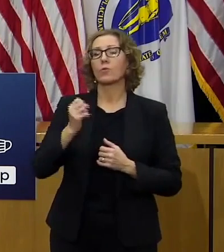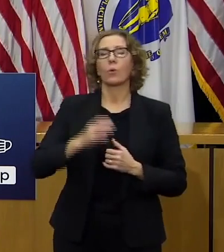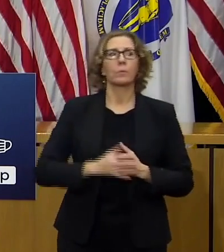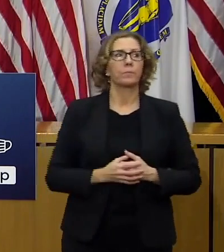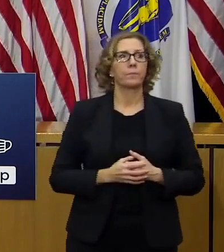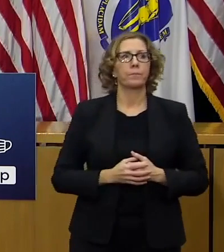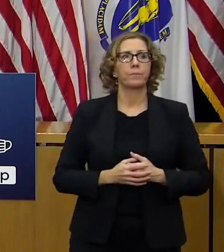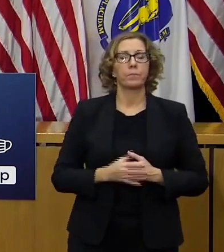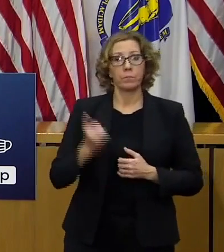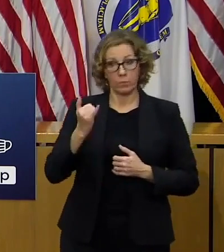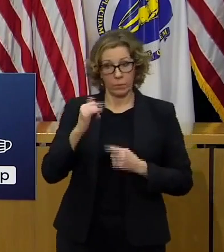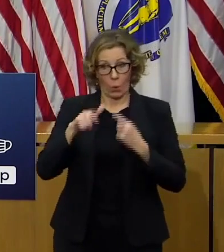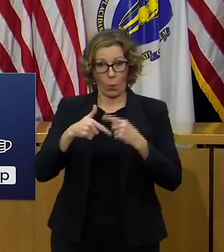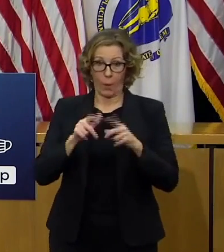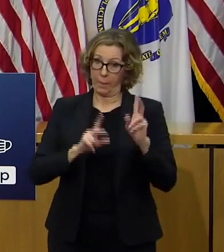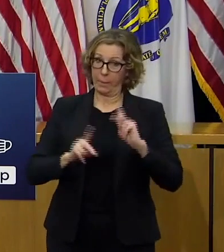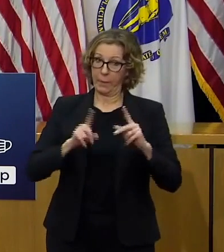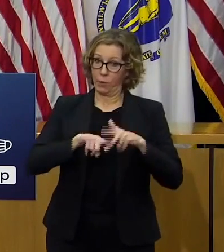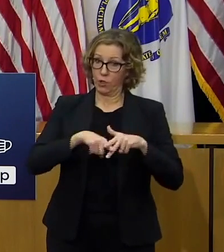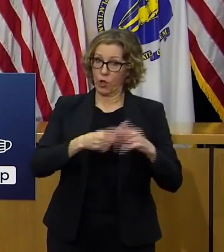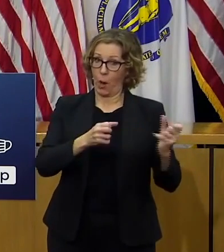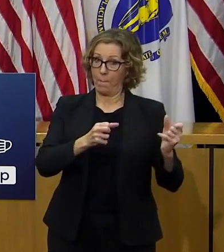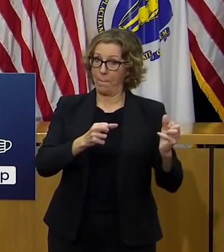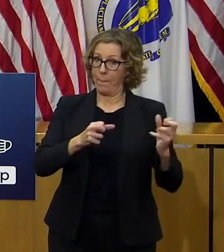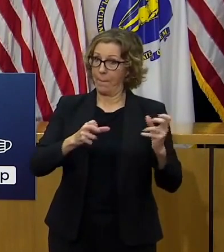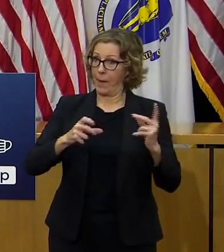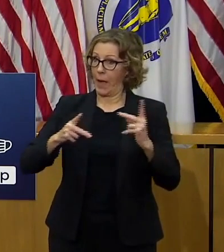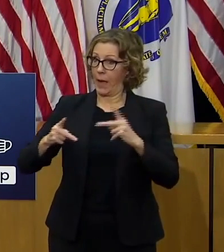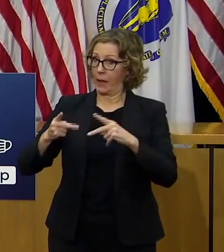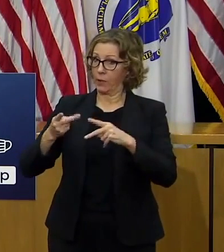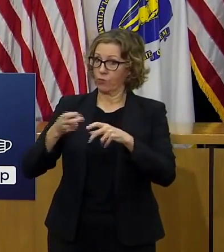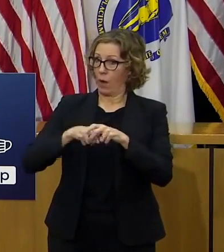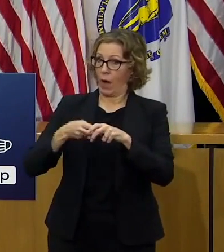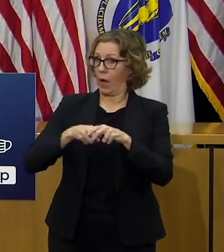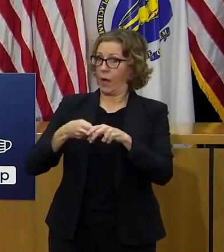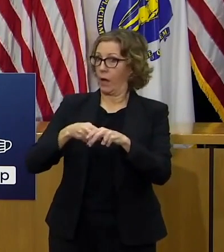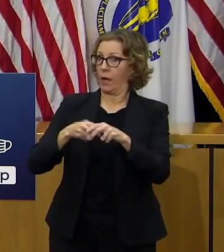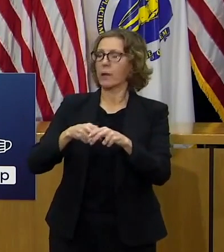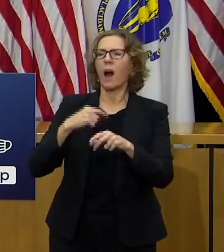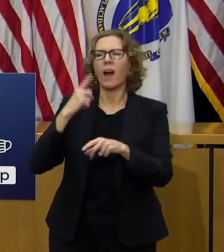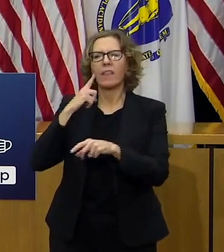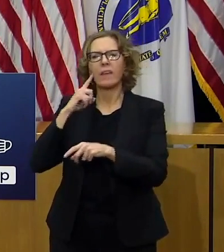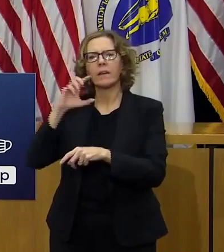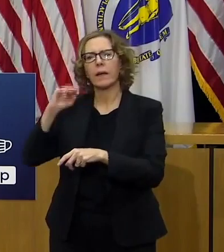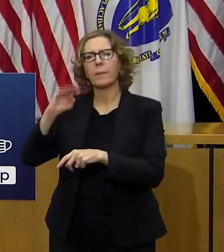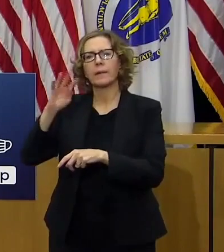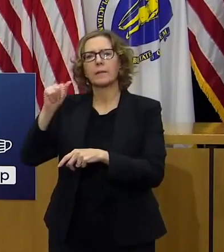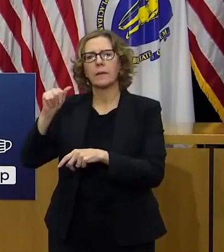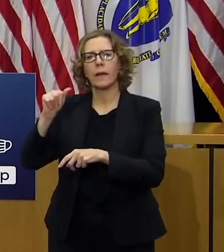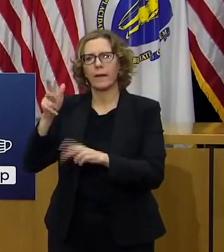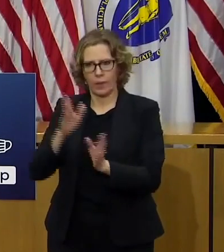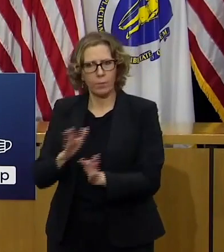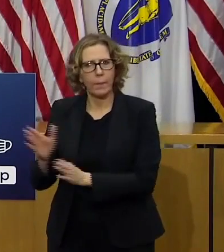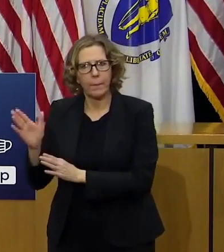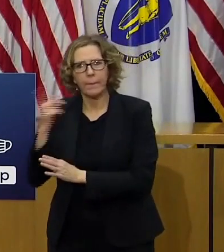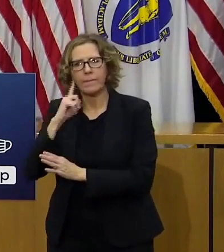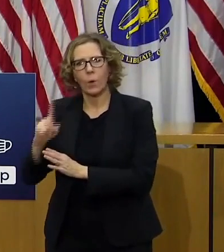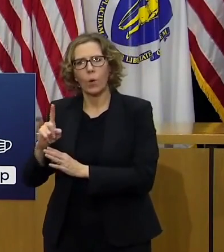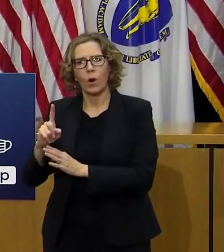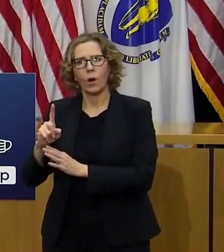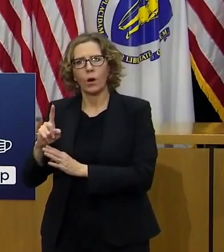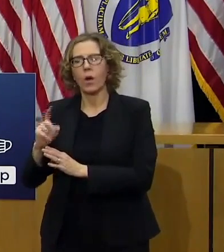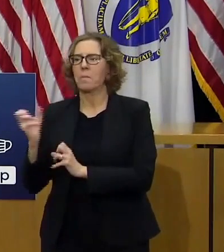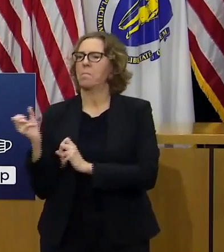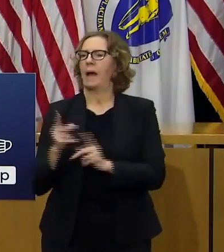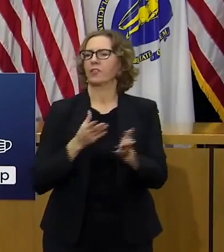when people start to come back and i think the way the t is planning to do this so that they will be able to reinstate service pretty